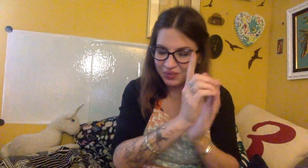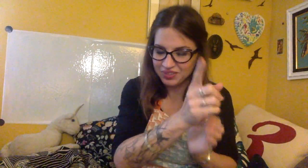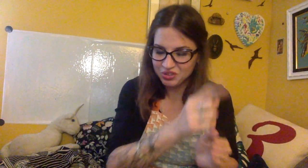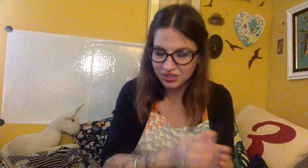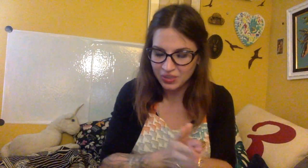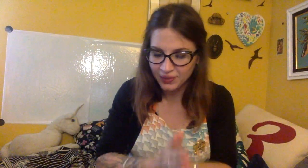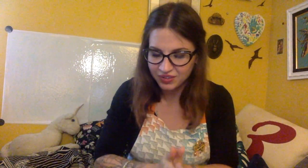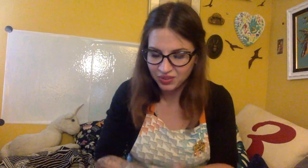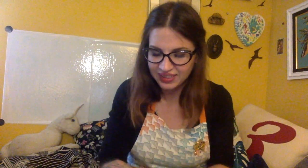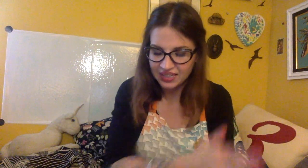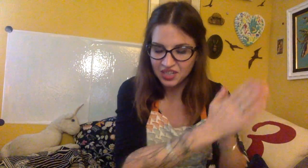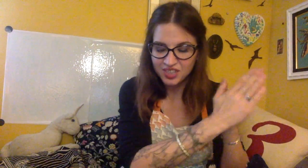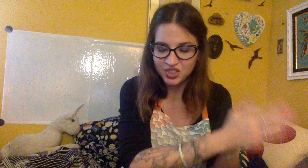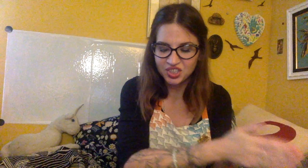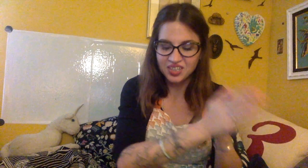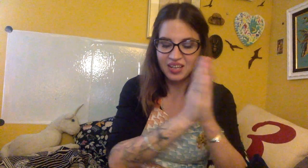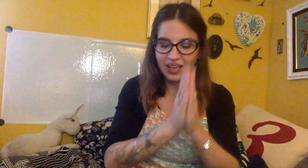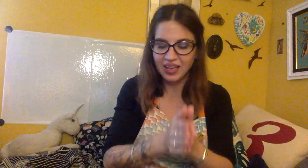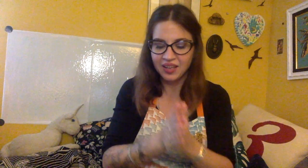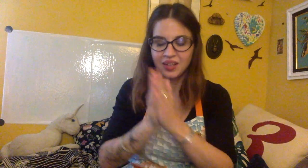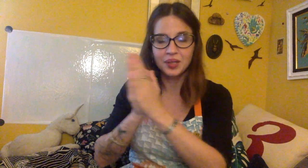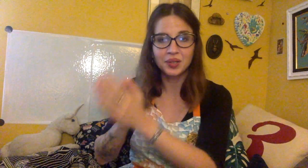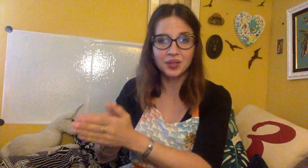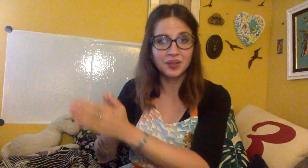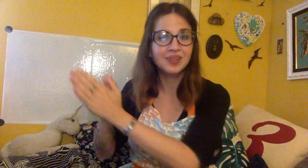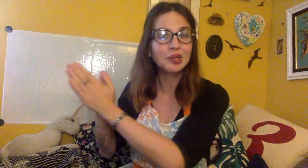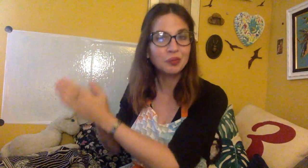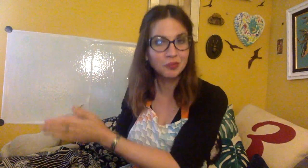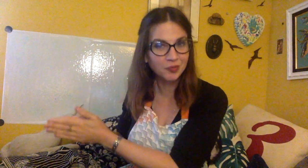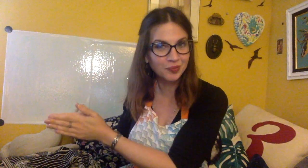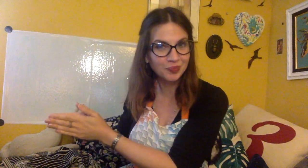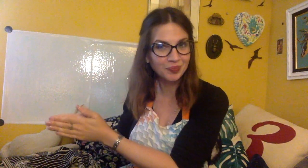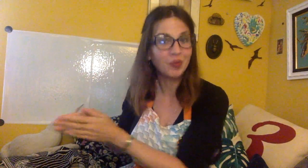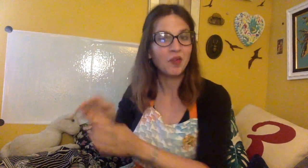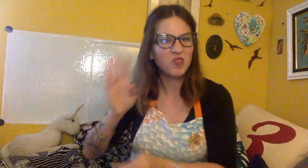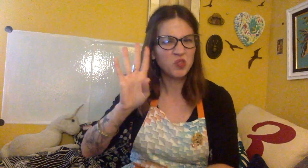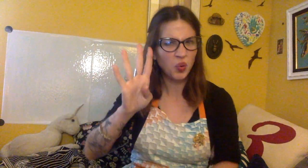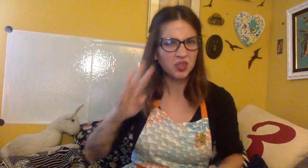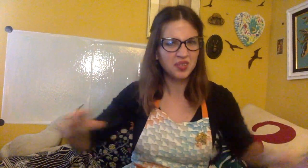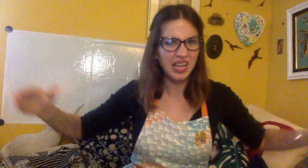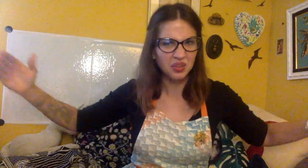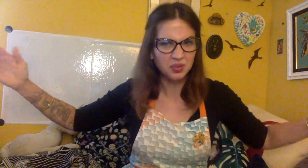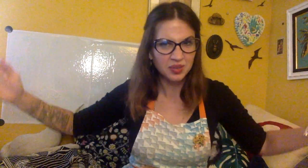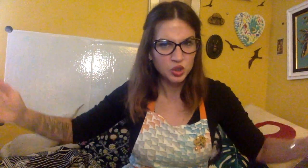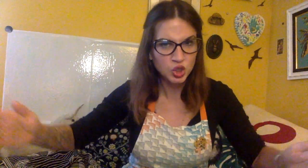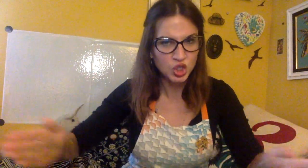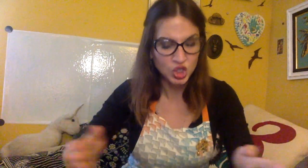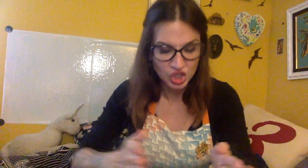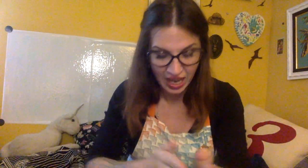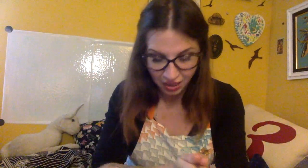was a tricky one. Let's try it again, shell, shell,